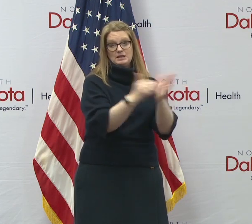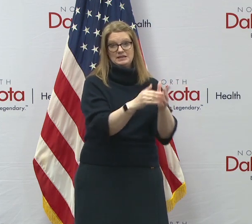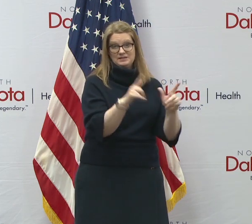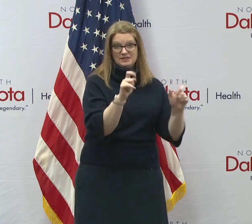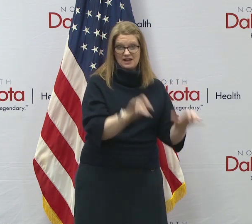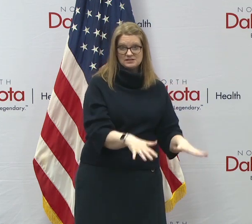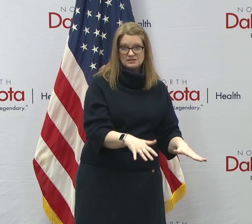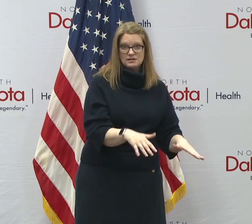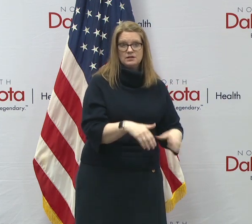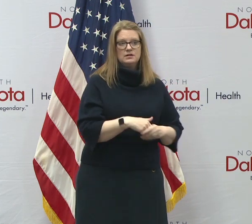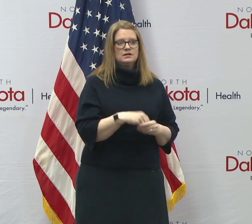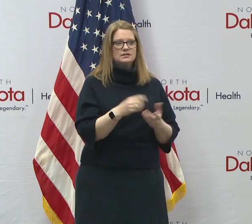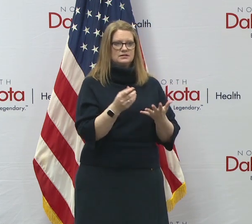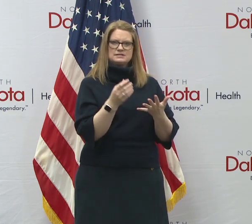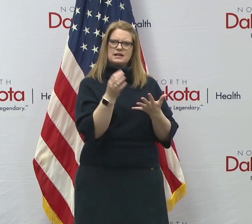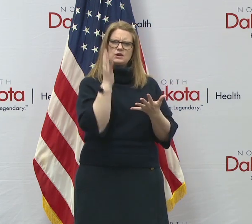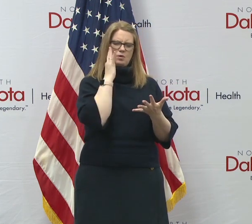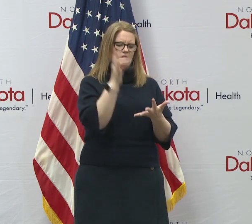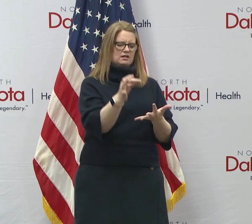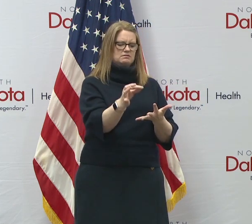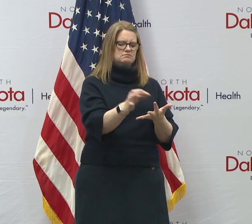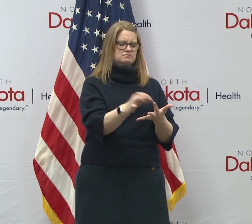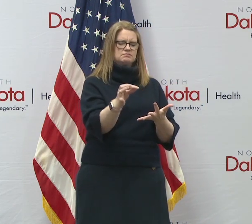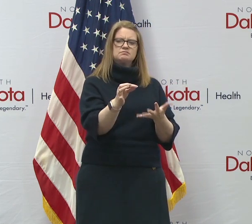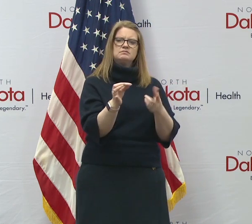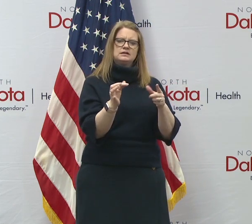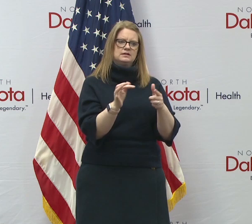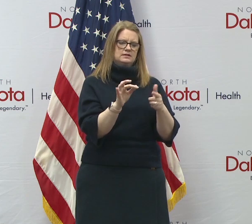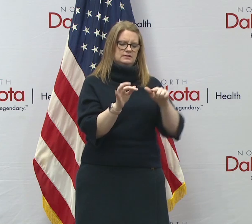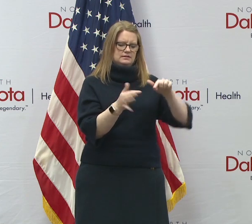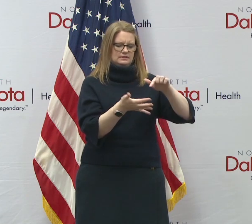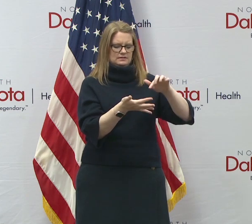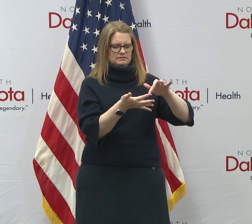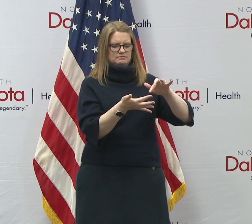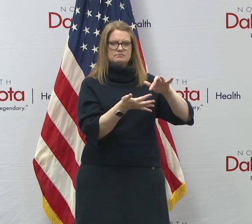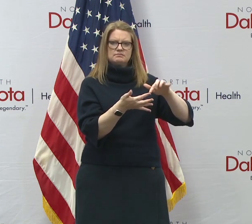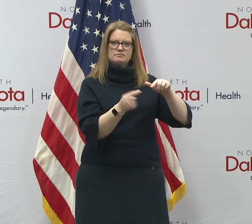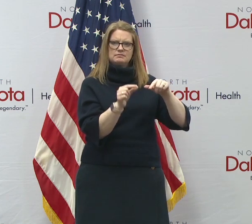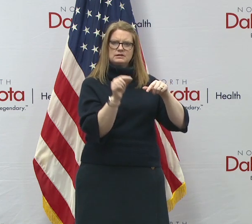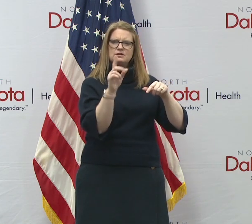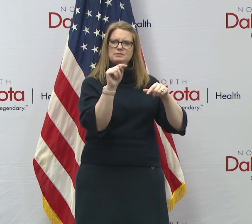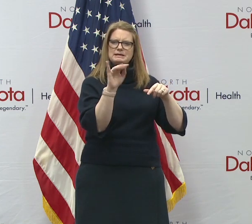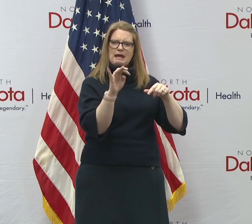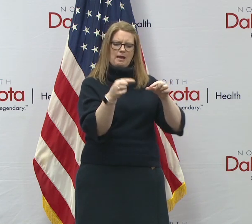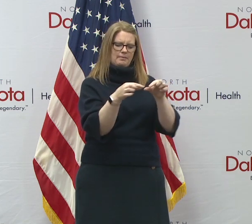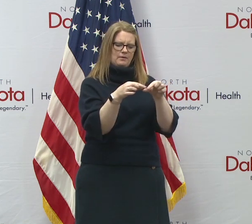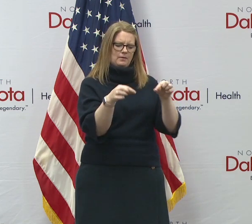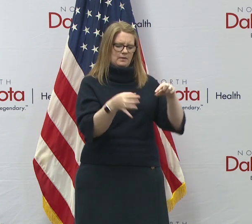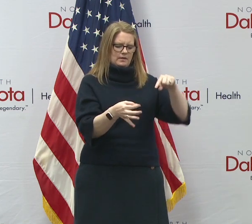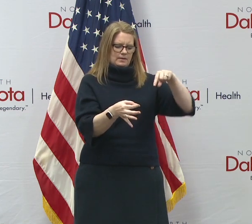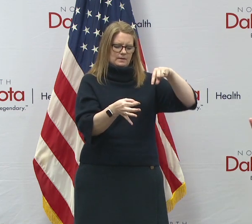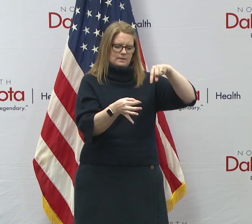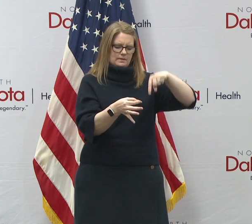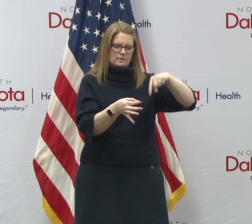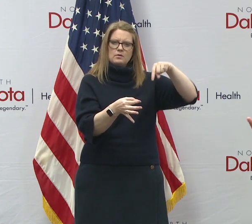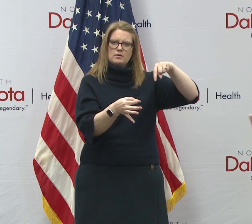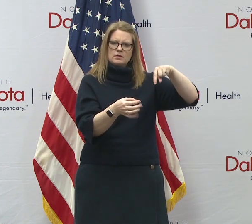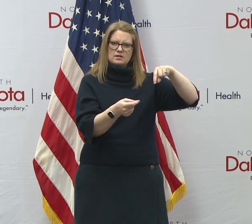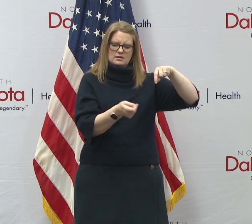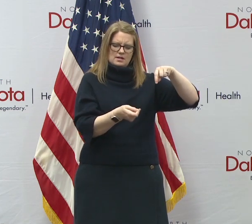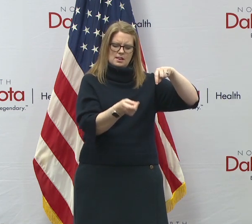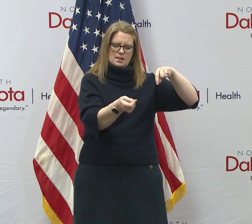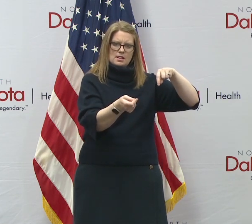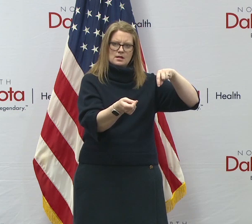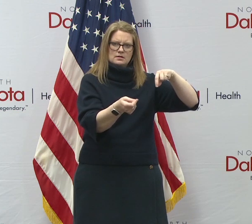that could be created. Uh, you do a little finger prick on the end of your finger. You put it on a, a, a tab, uh, and it gives you a,